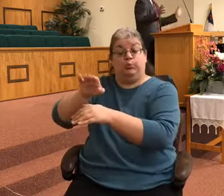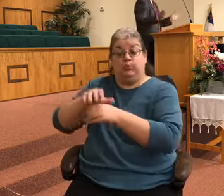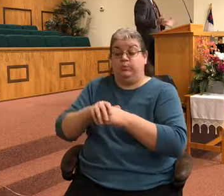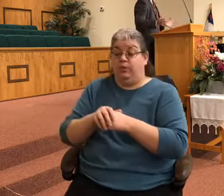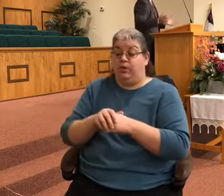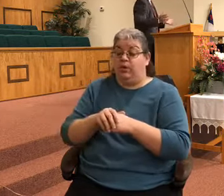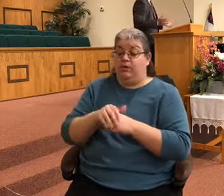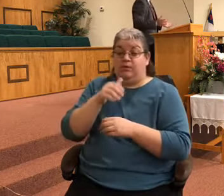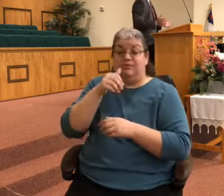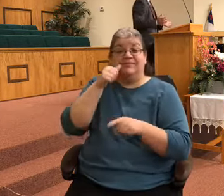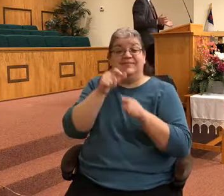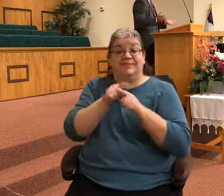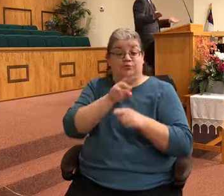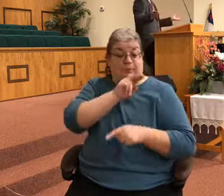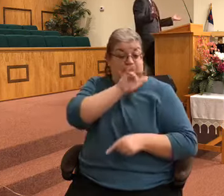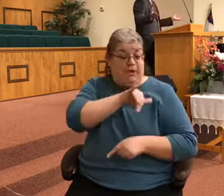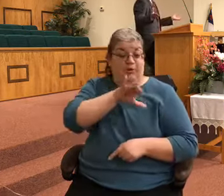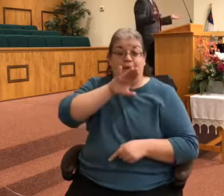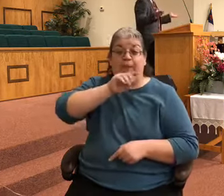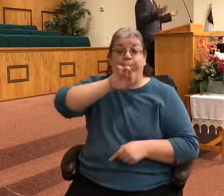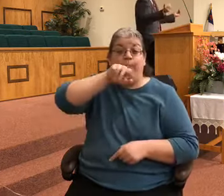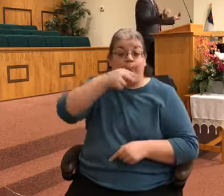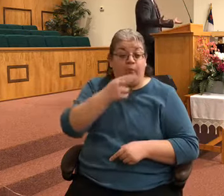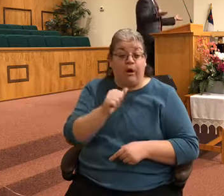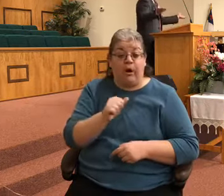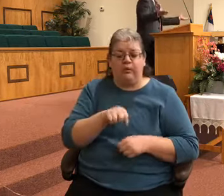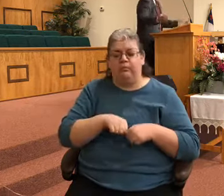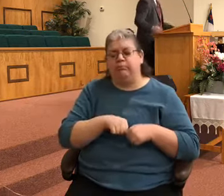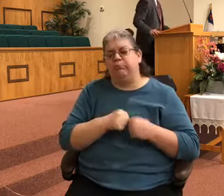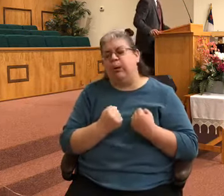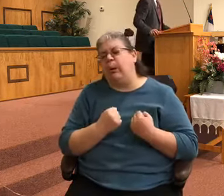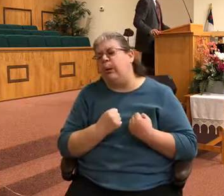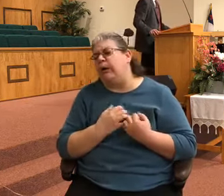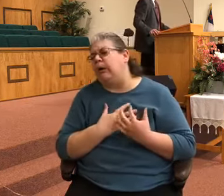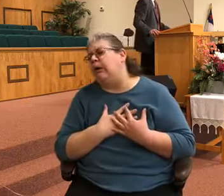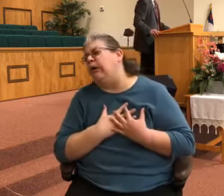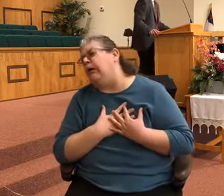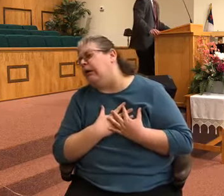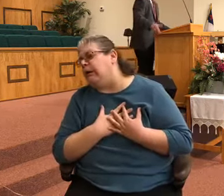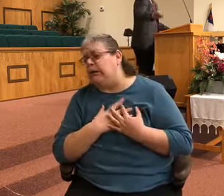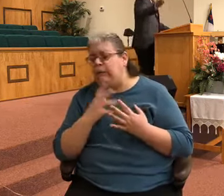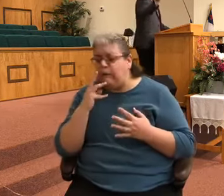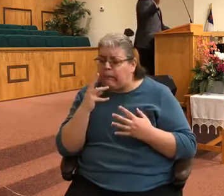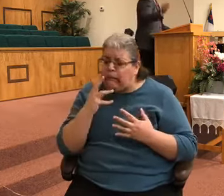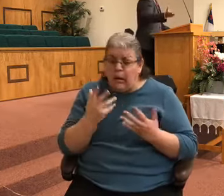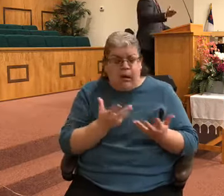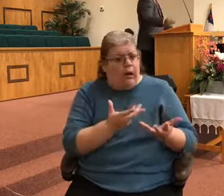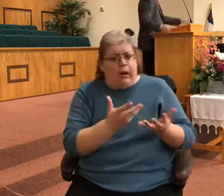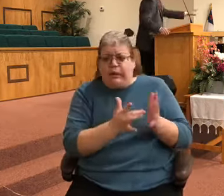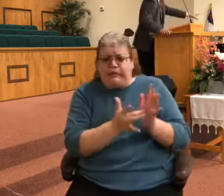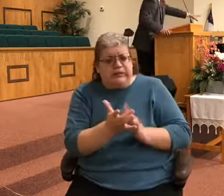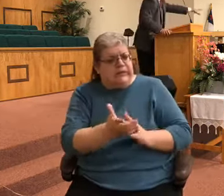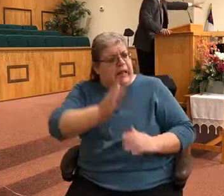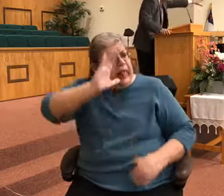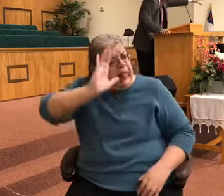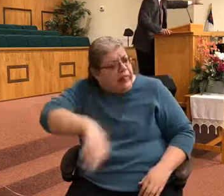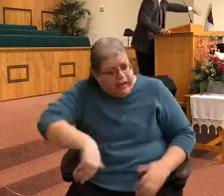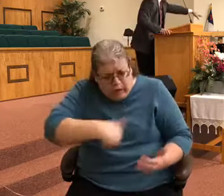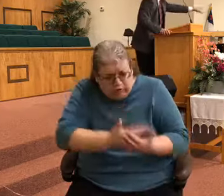to the Lord for help. And in their lives, the Lord has shown up late. Their brother's dead. If Jesus